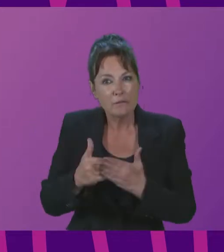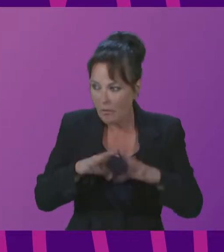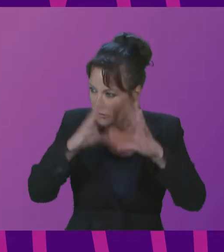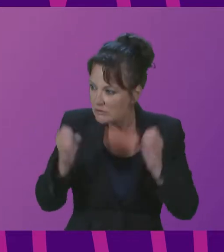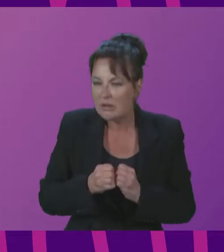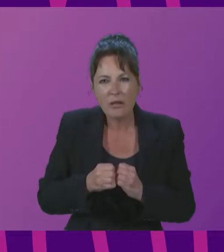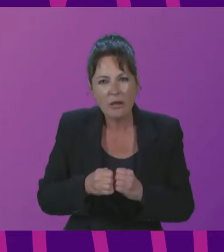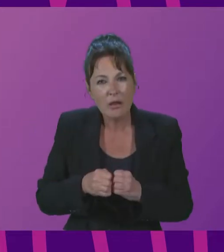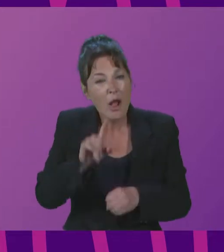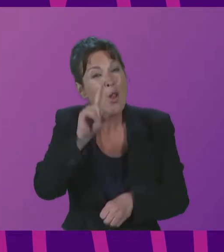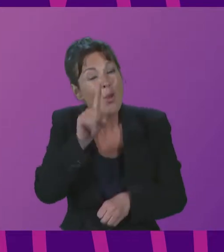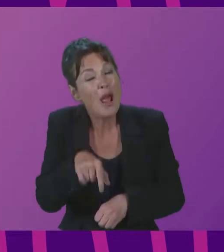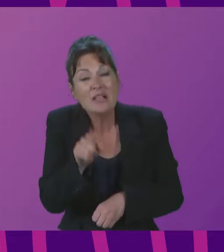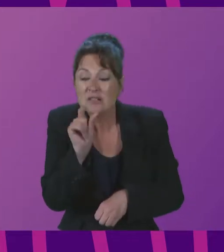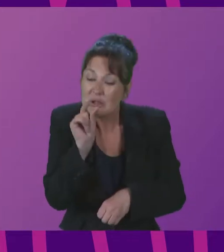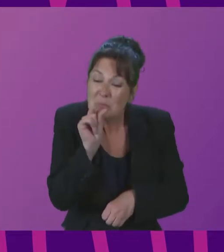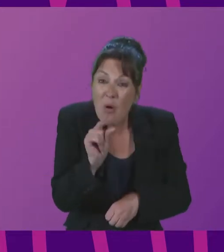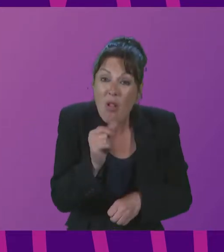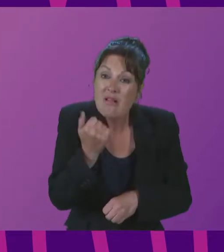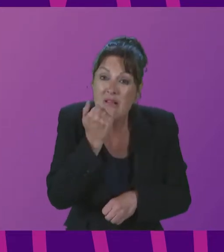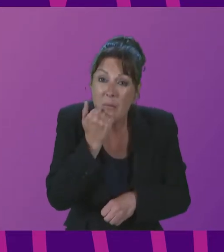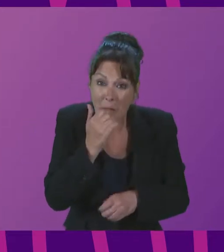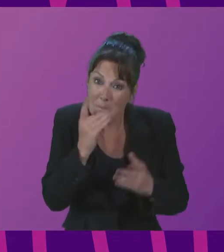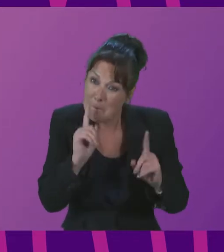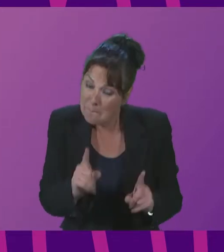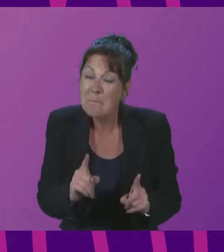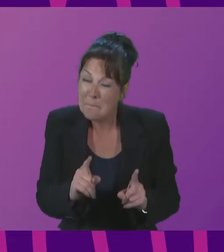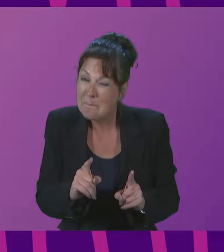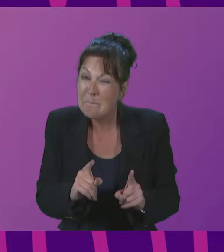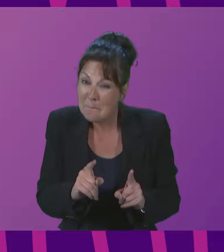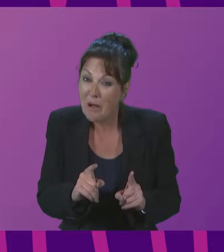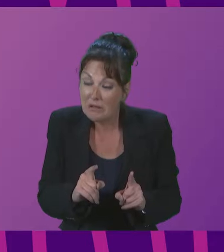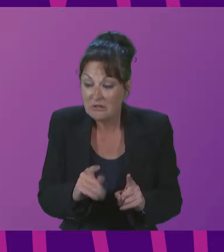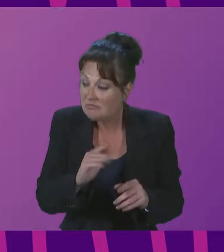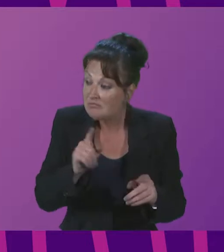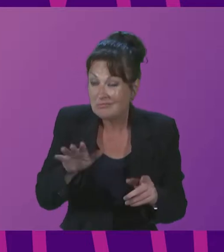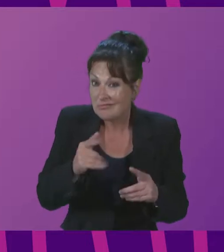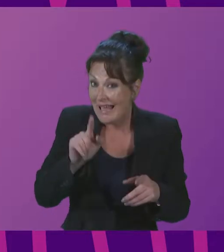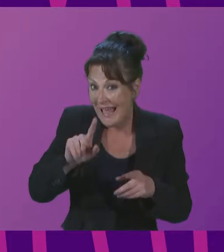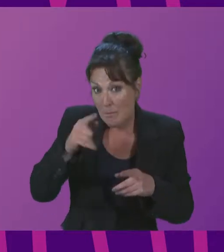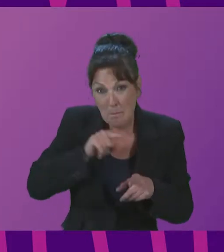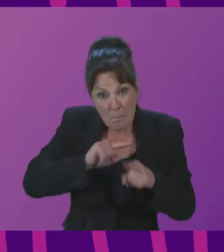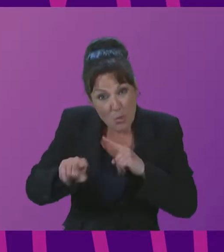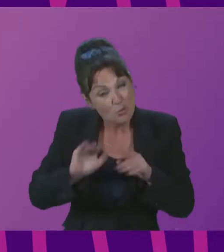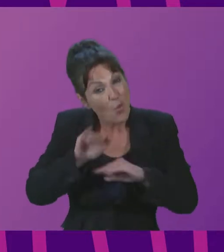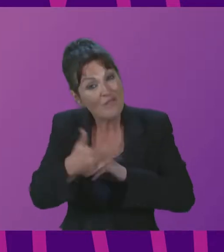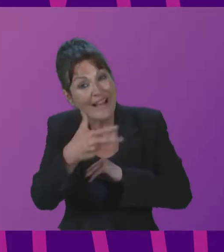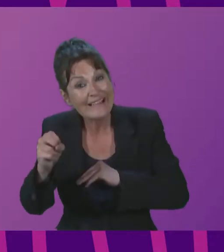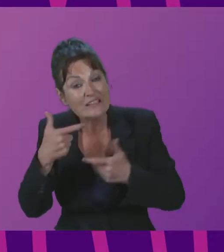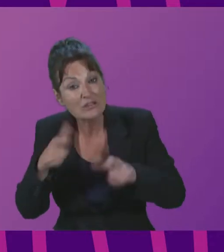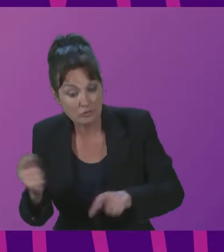which is a small number of the 80 countries or more that are every year in Edinburgh for its festivals